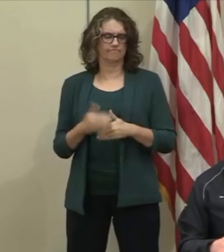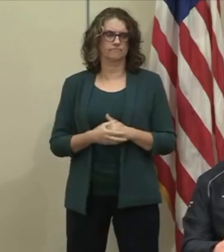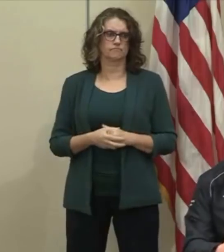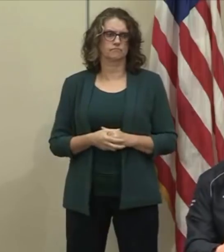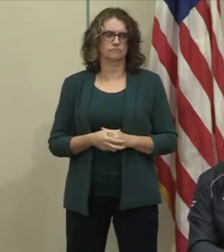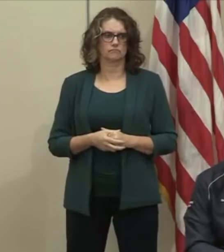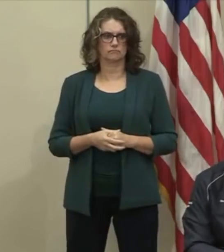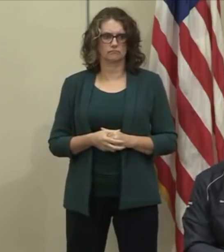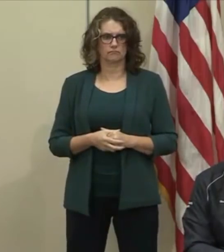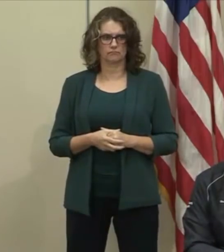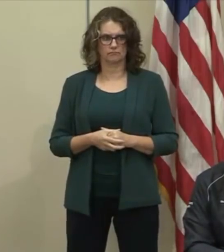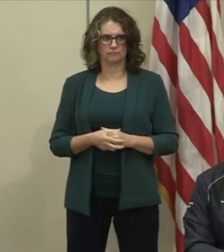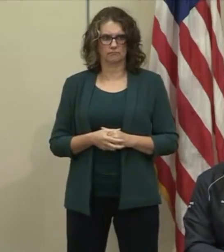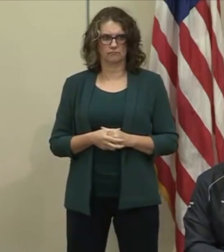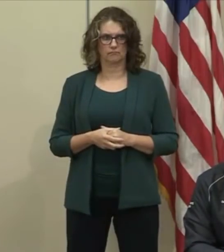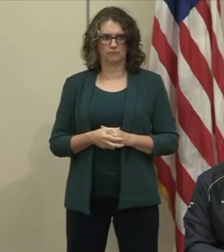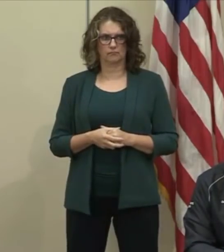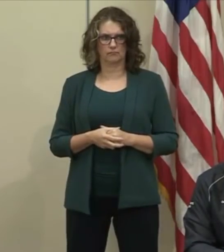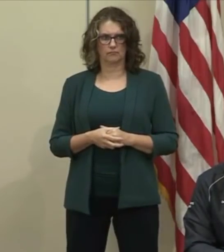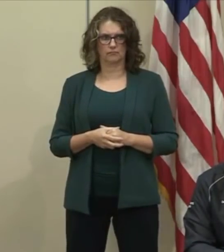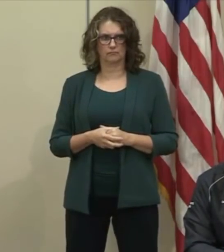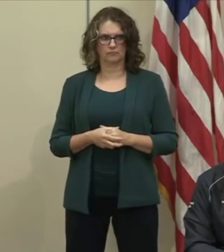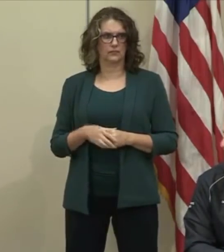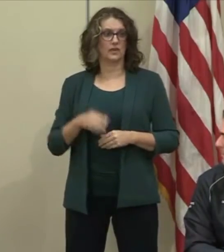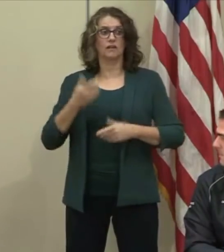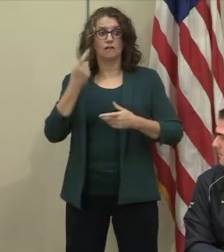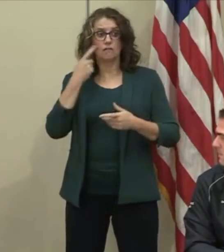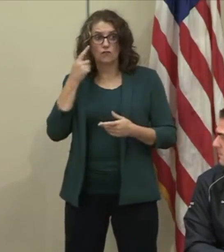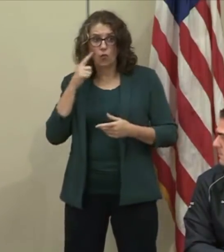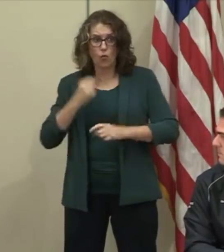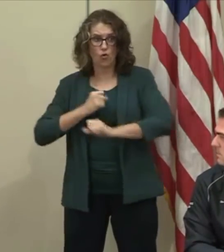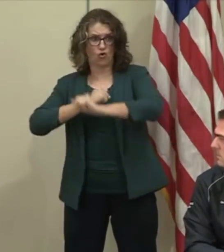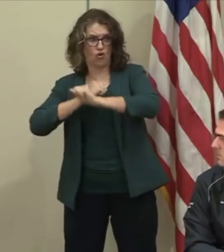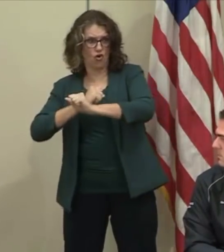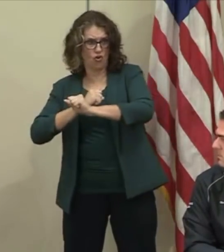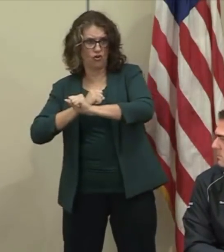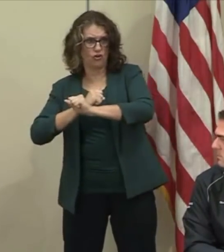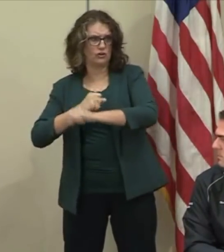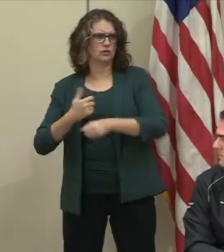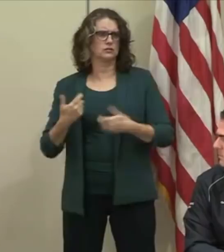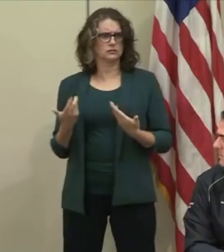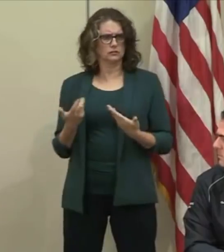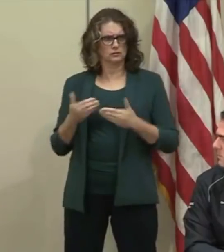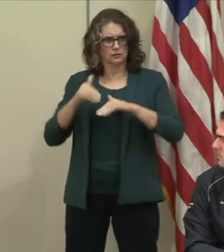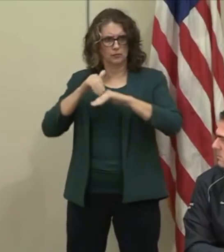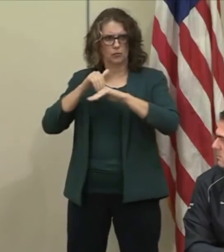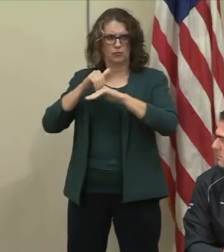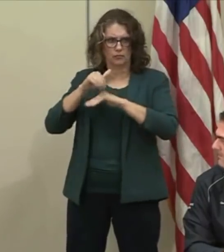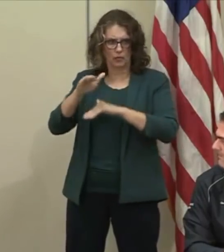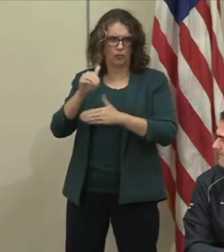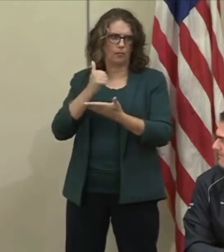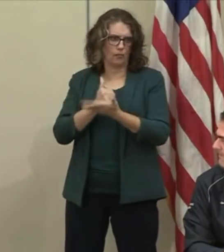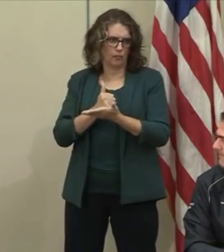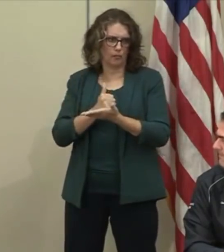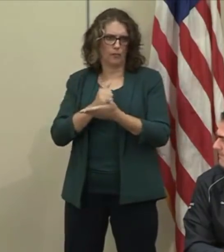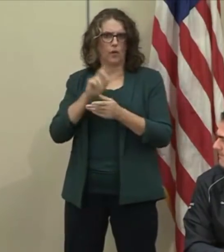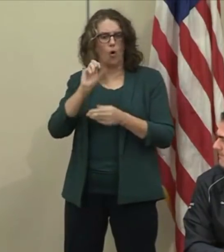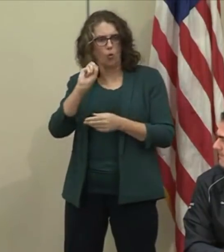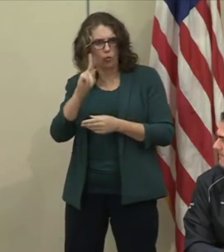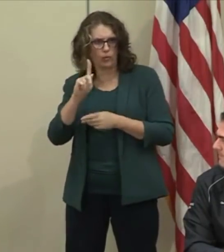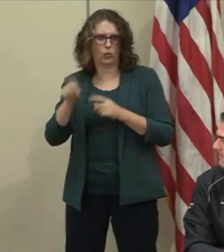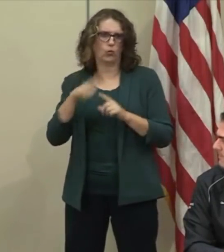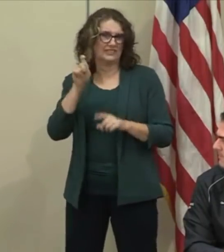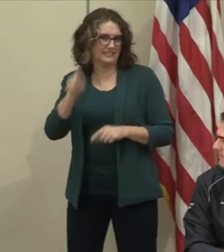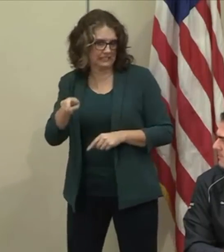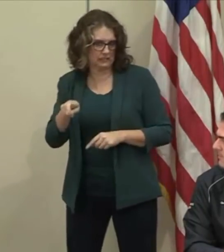people of Oklahoma that the purpose of the Guard, the reason the Guard exists, is to deploy and to help Oklahoma in its time of need. If you'll